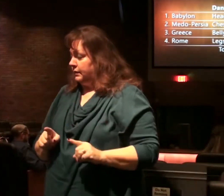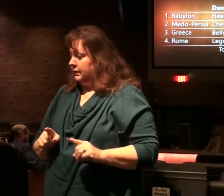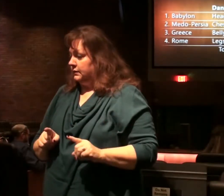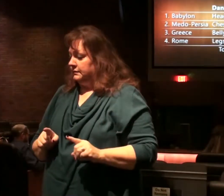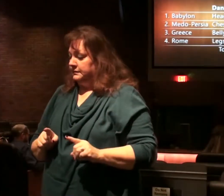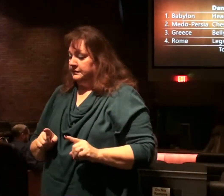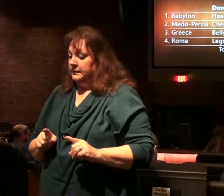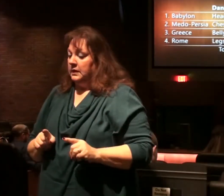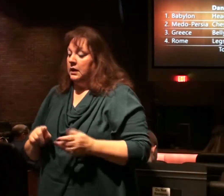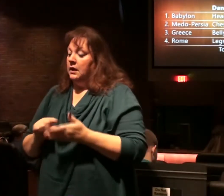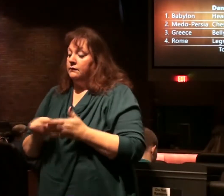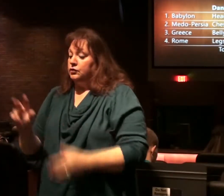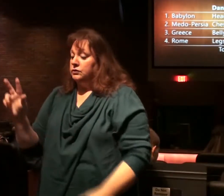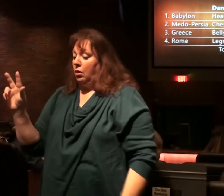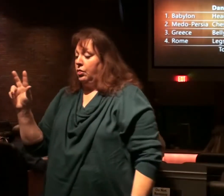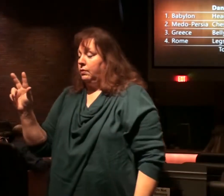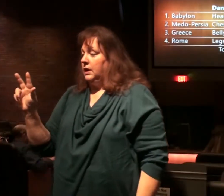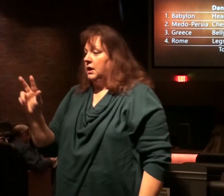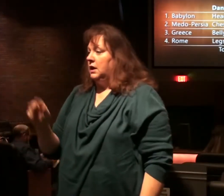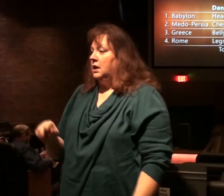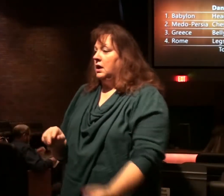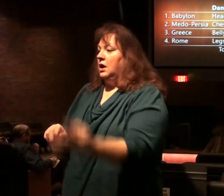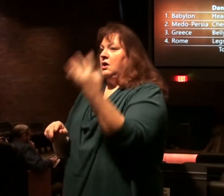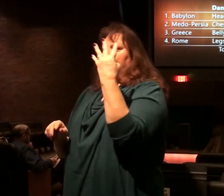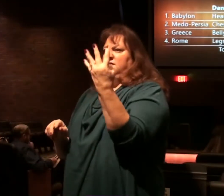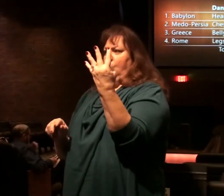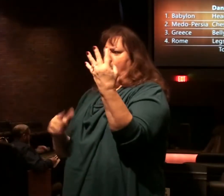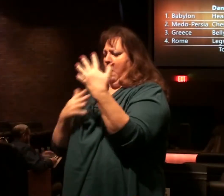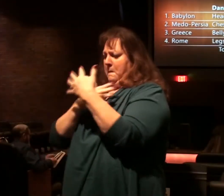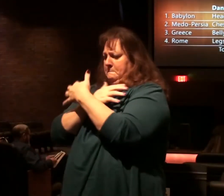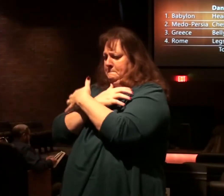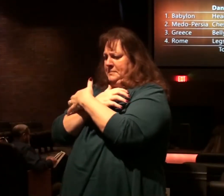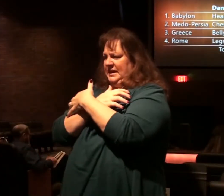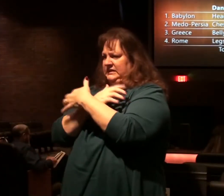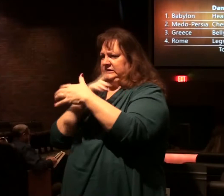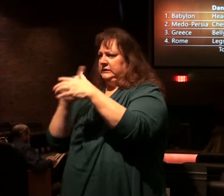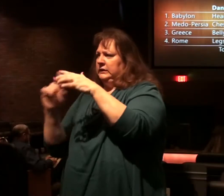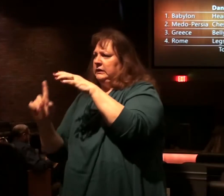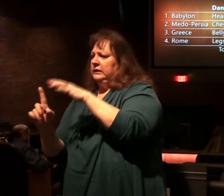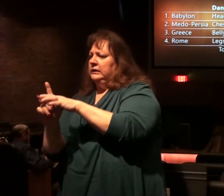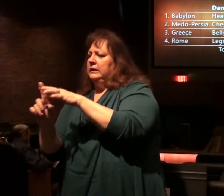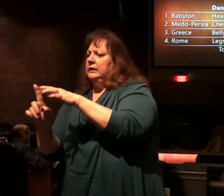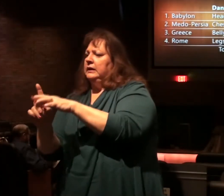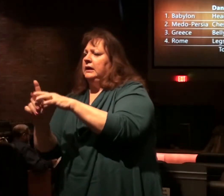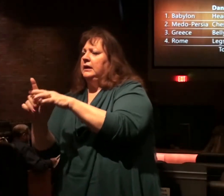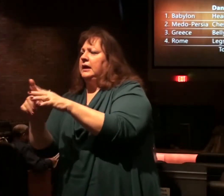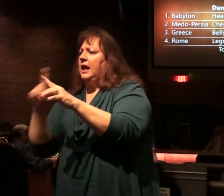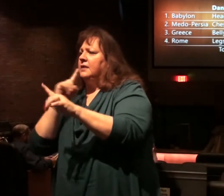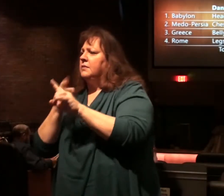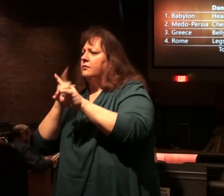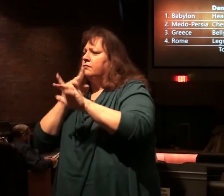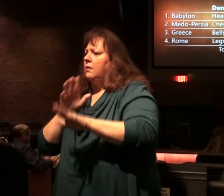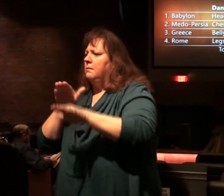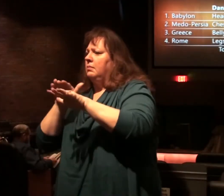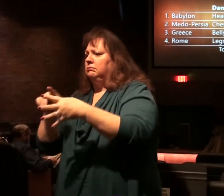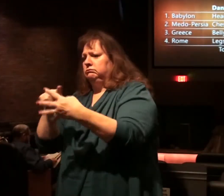And verse 3, four great beasts were coming up from the sea, different from one another.